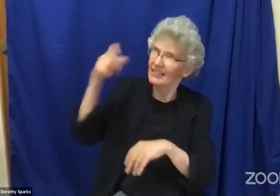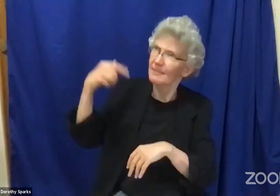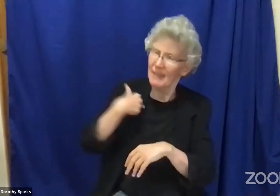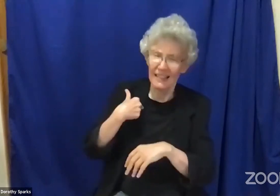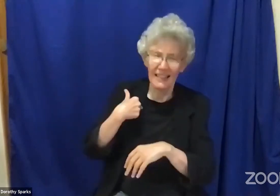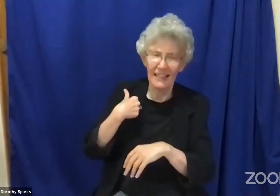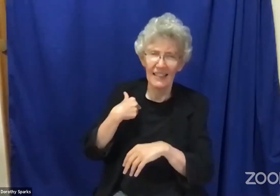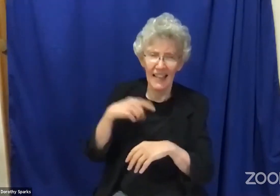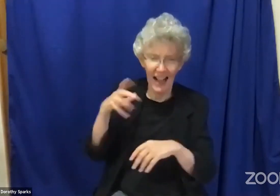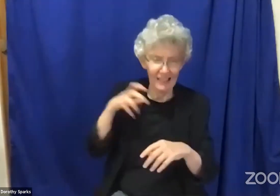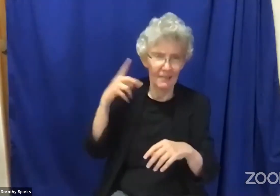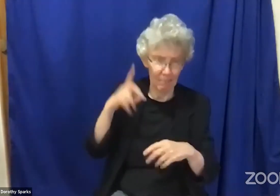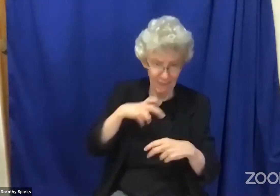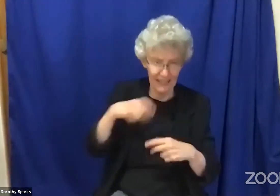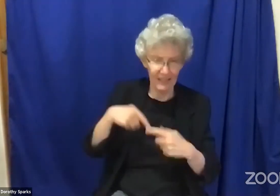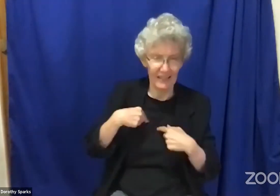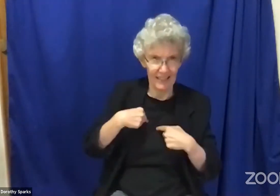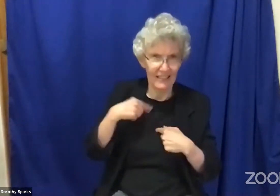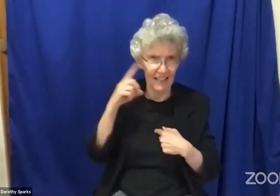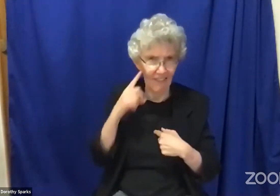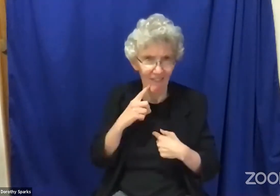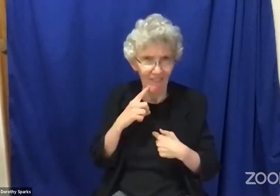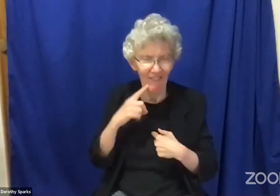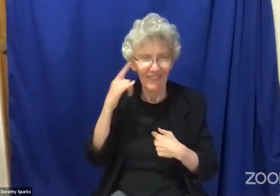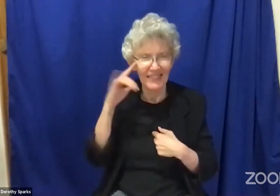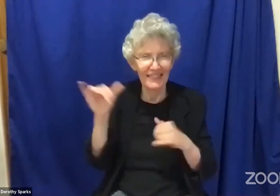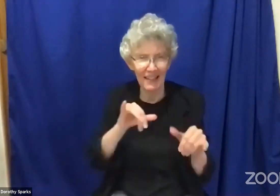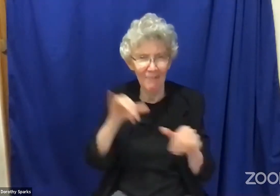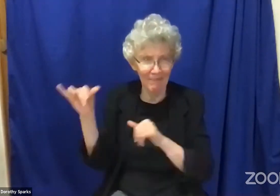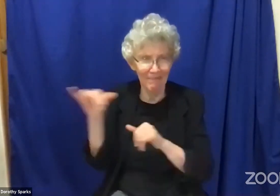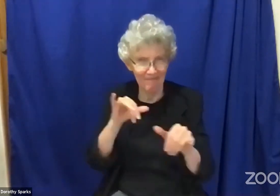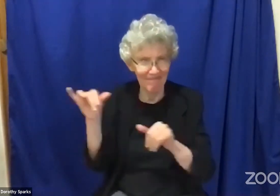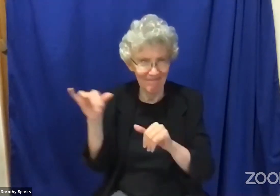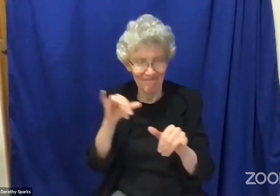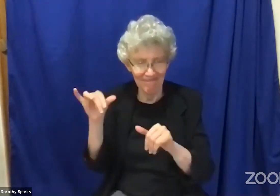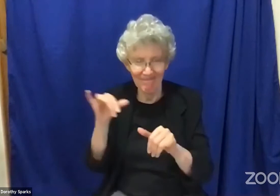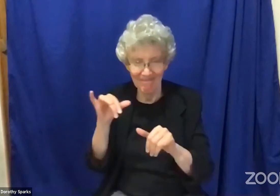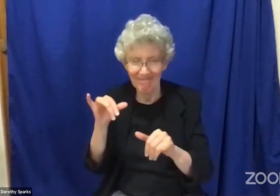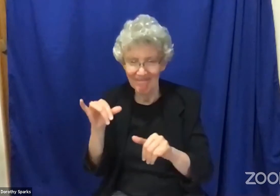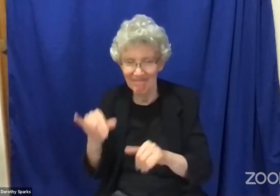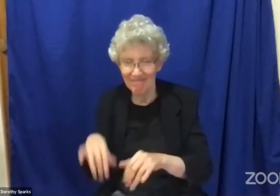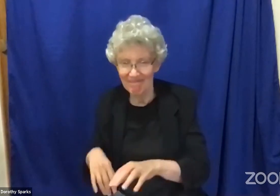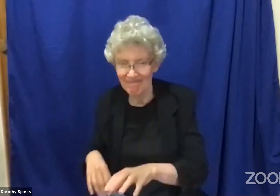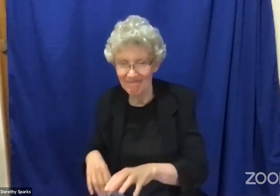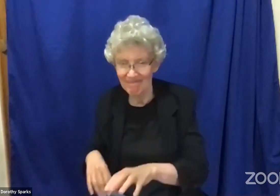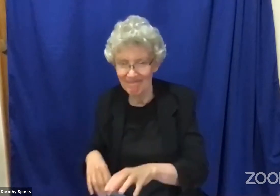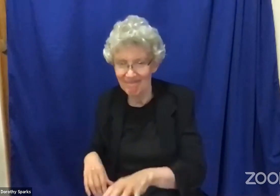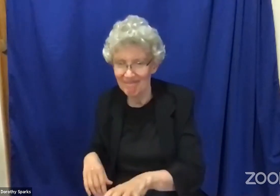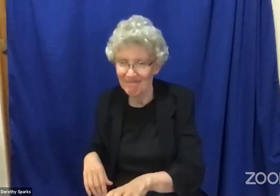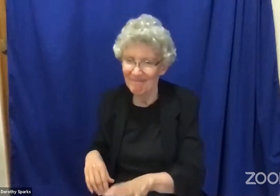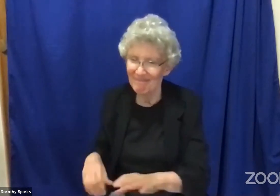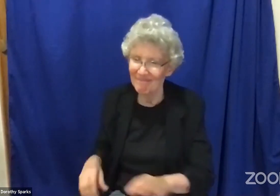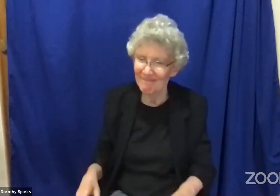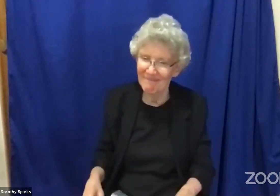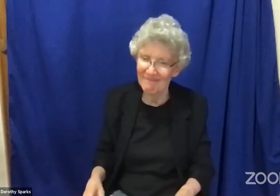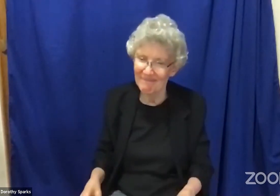and instead of taking action and thinking that we know what we need to do